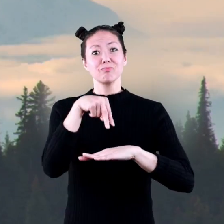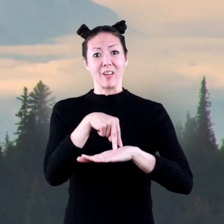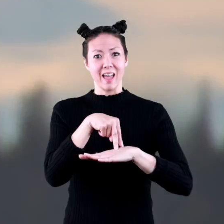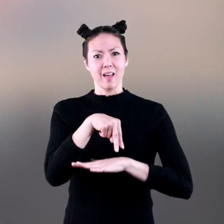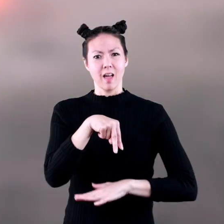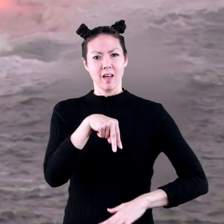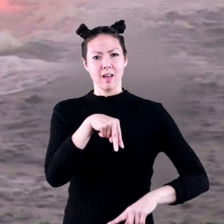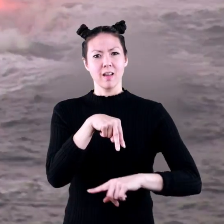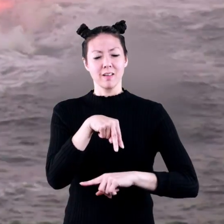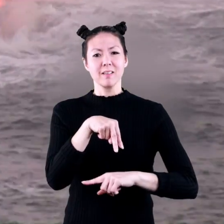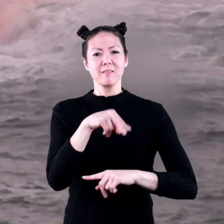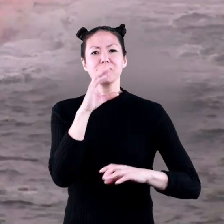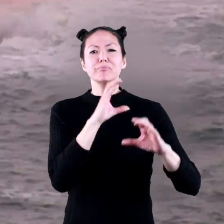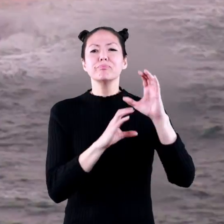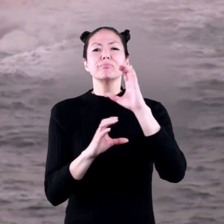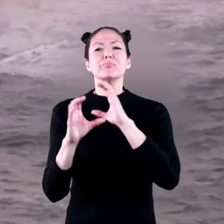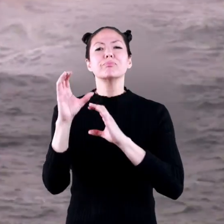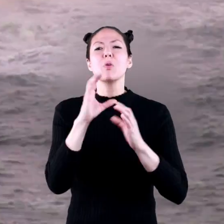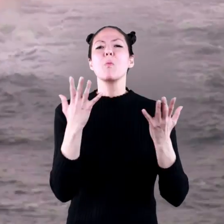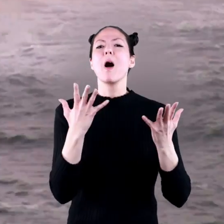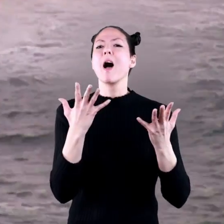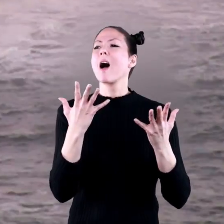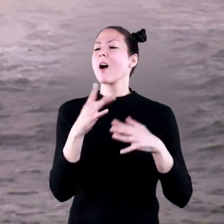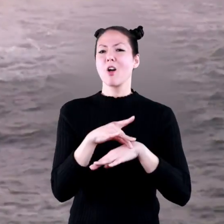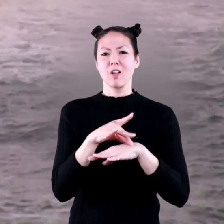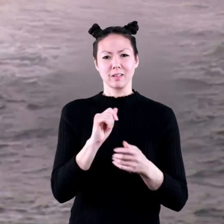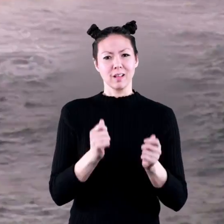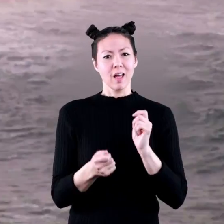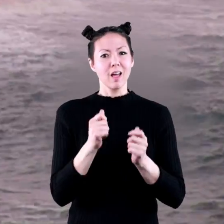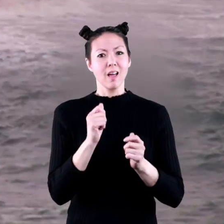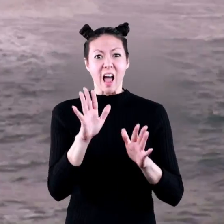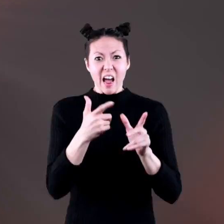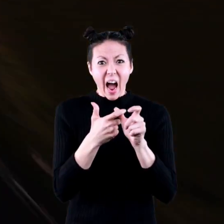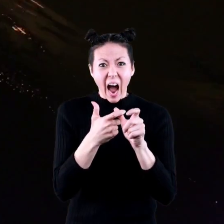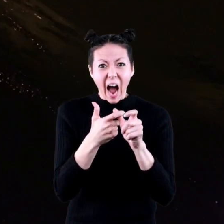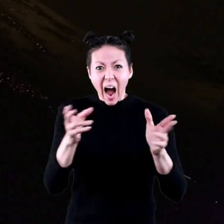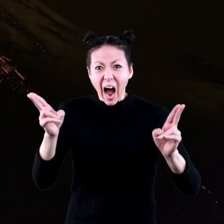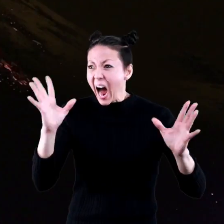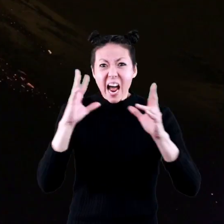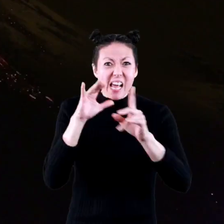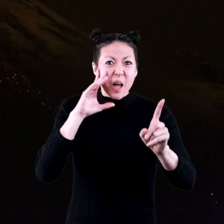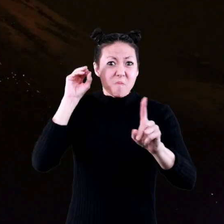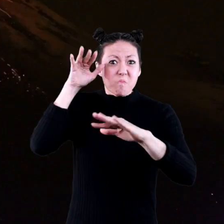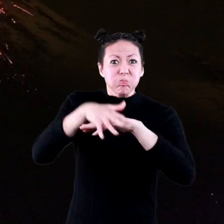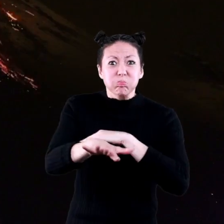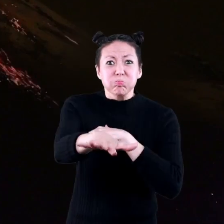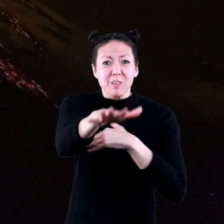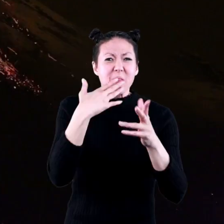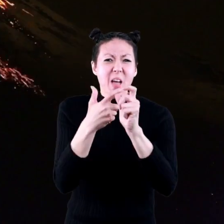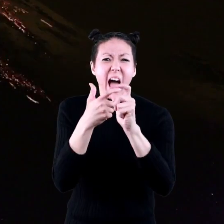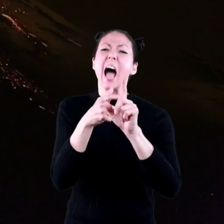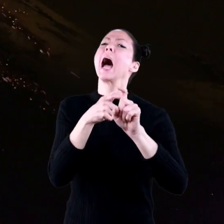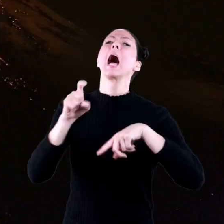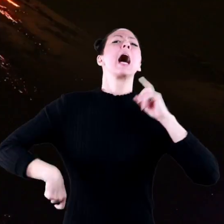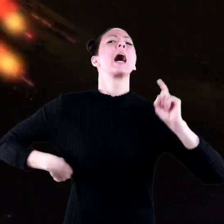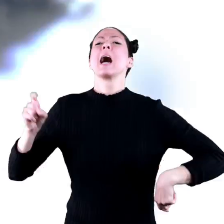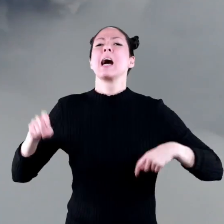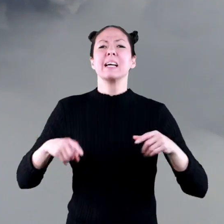changing. Let's explore some of the ways the earth changes. Run for your lives! She's gonna blow! It's a